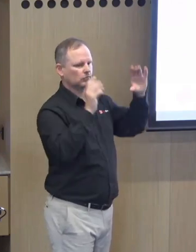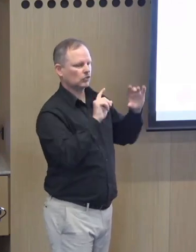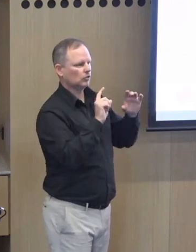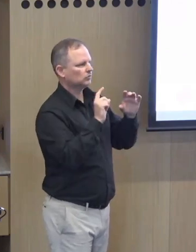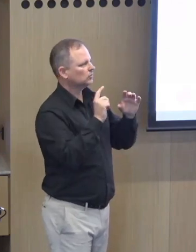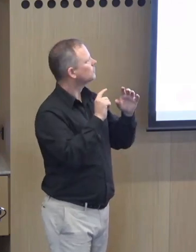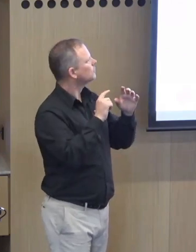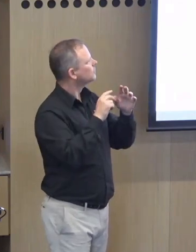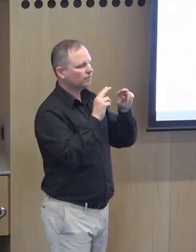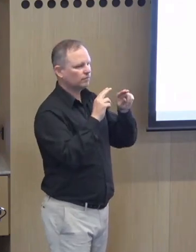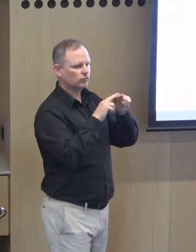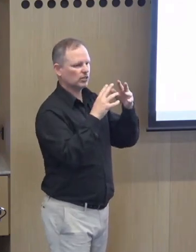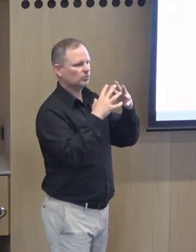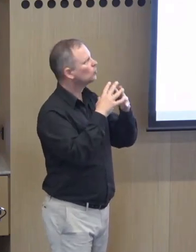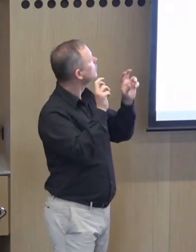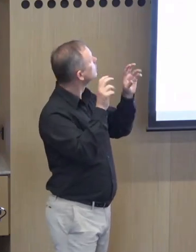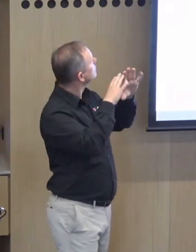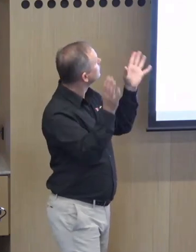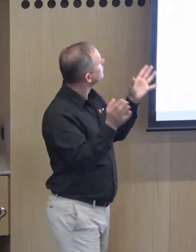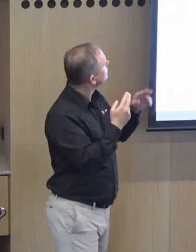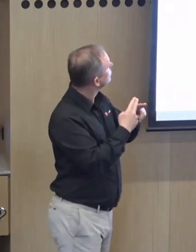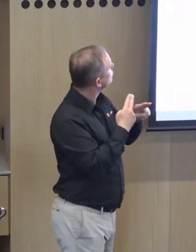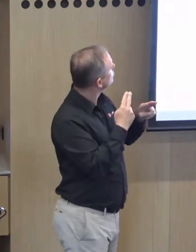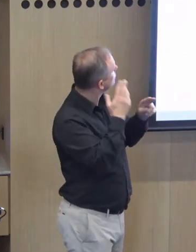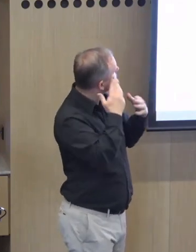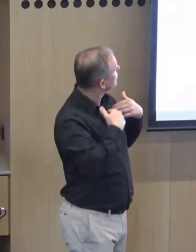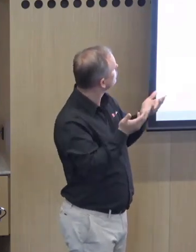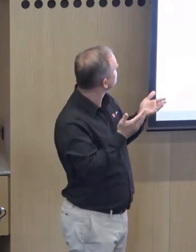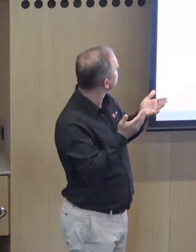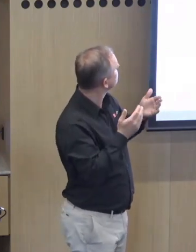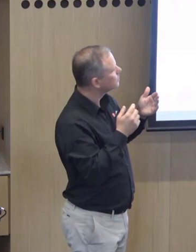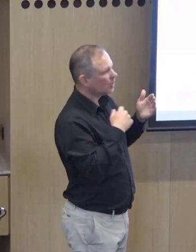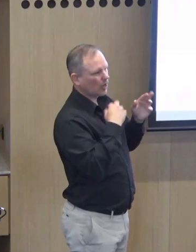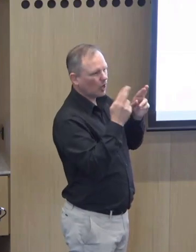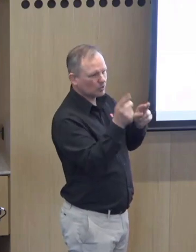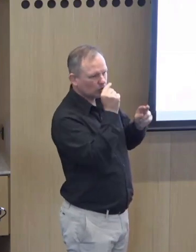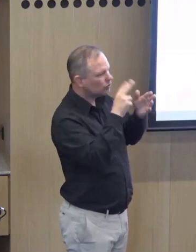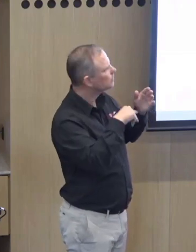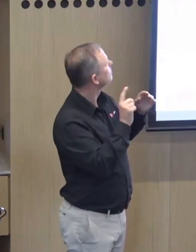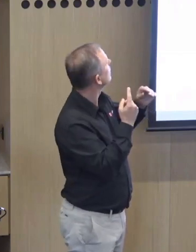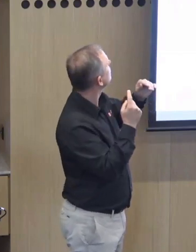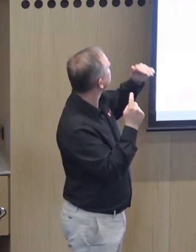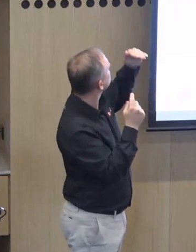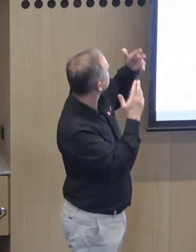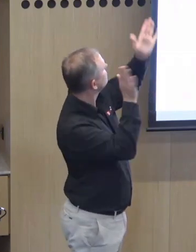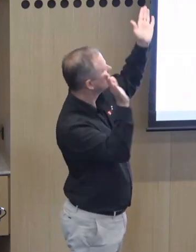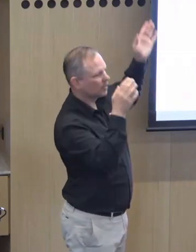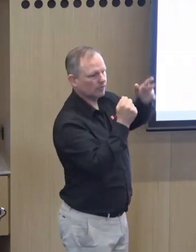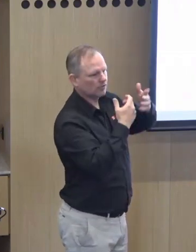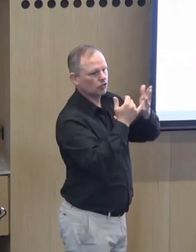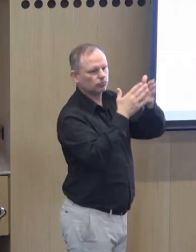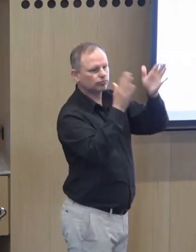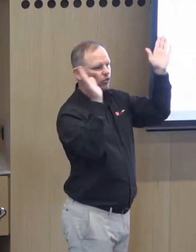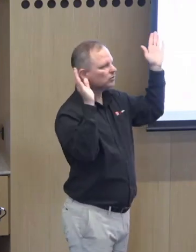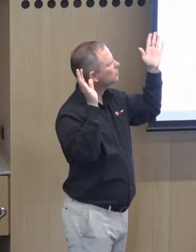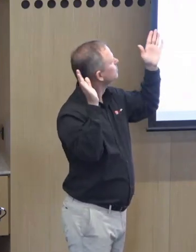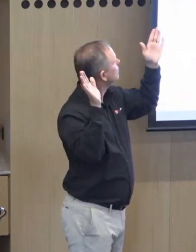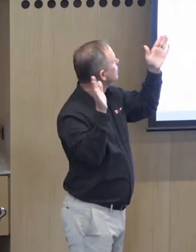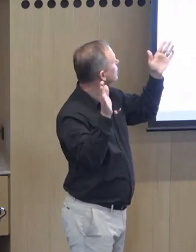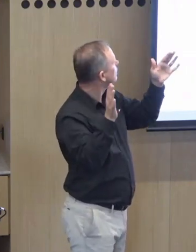The Royal Commission's vision for the tiered Victorian mental health system is represented like this. I'm not sure if you can read that here. But at the very top,